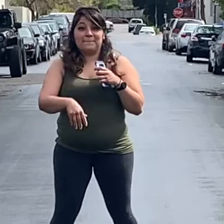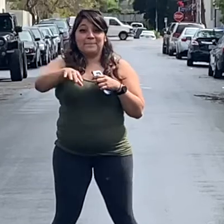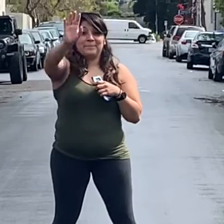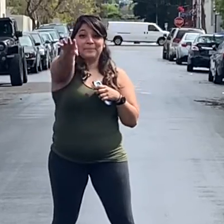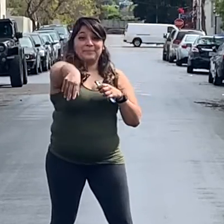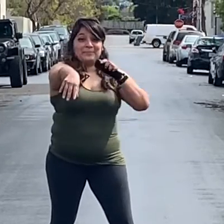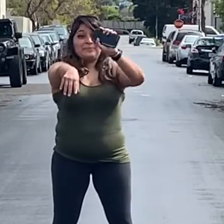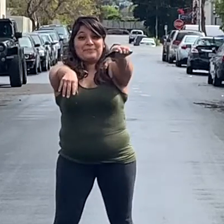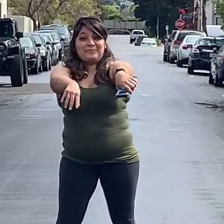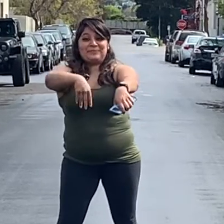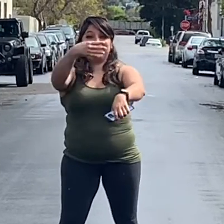All you all,